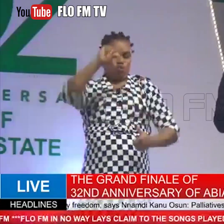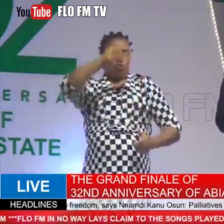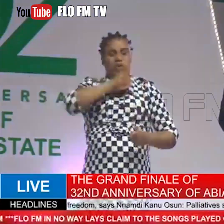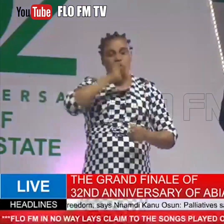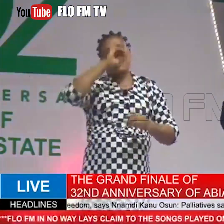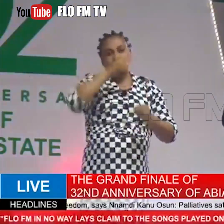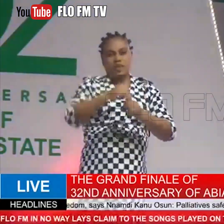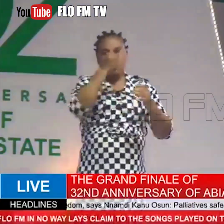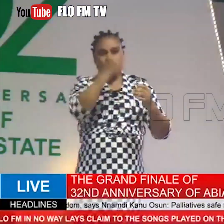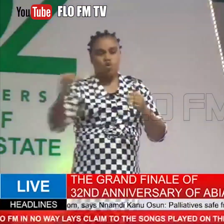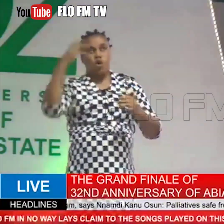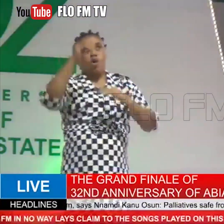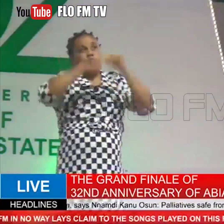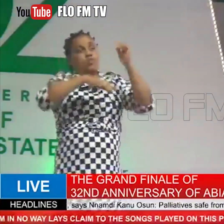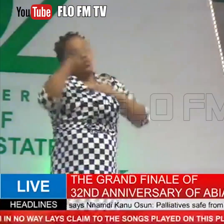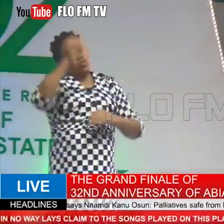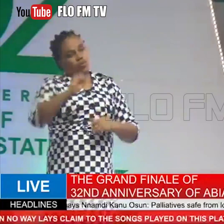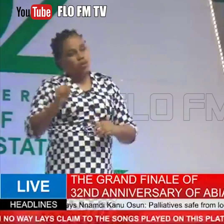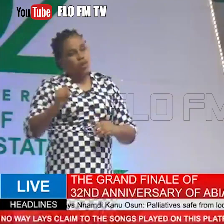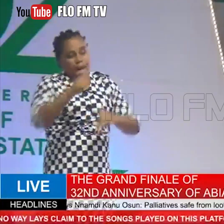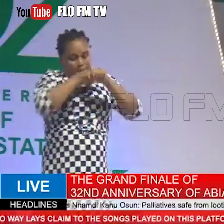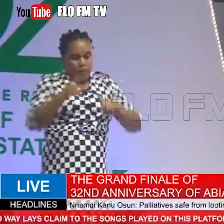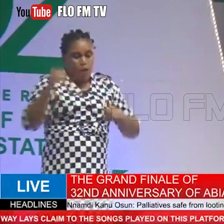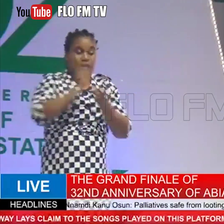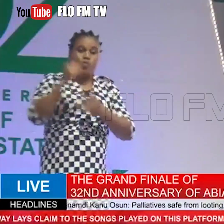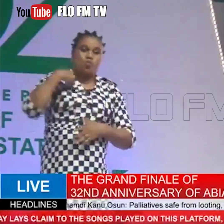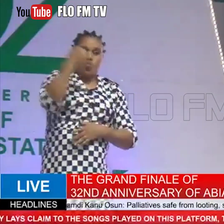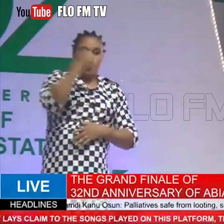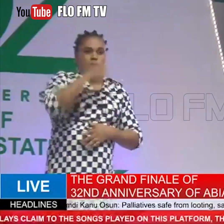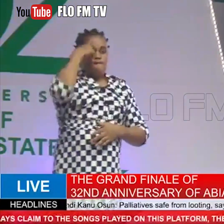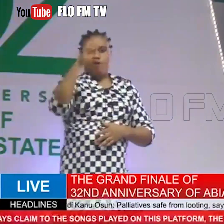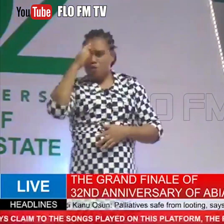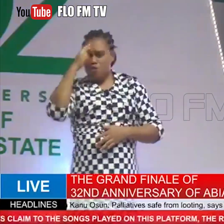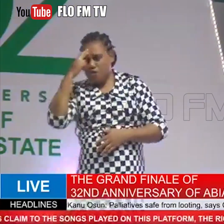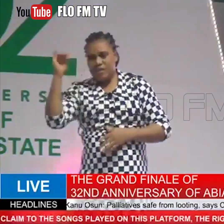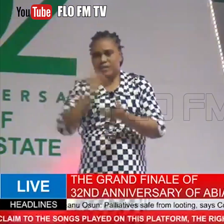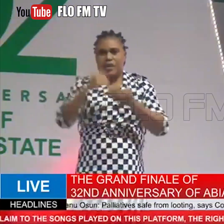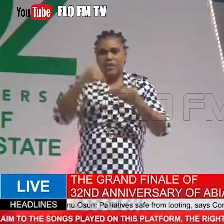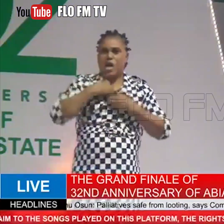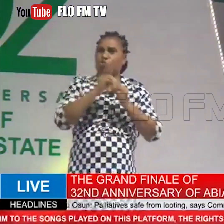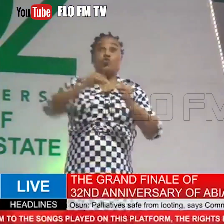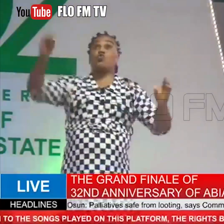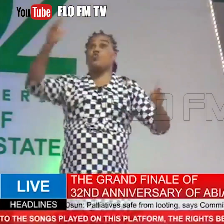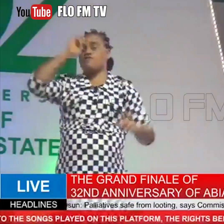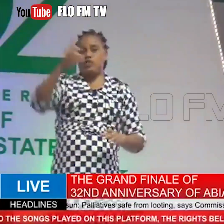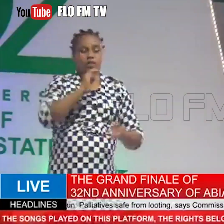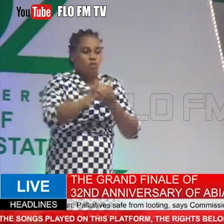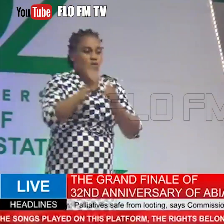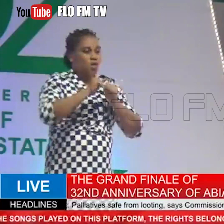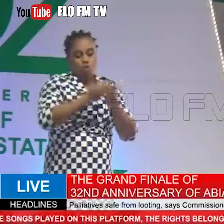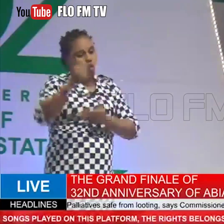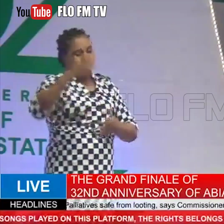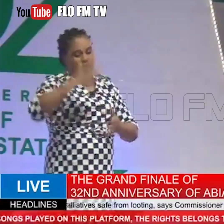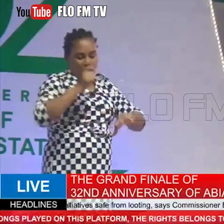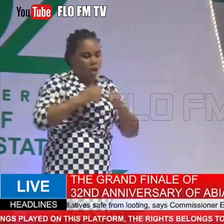in structural construction, but that we, for reasons that are too obvious and which I will not waste